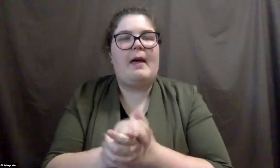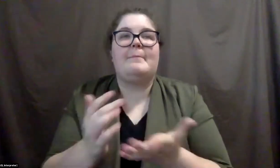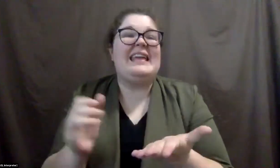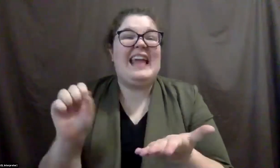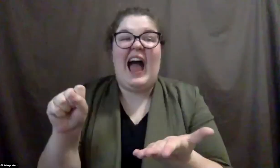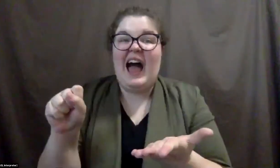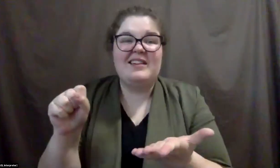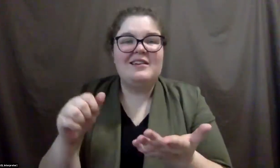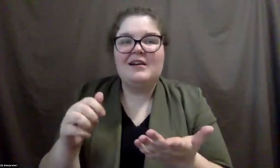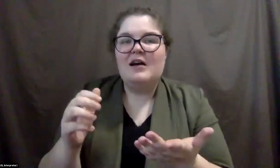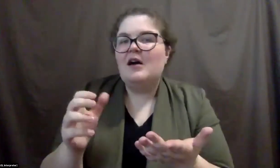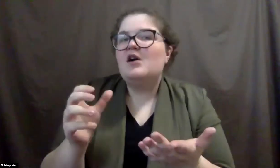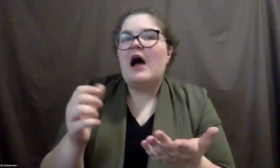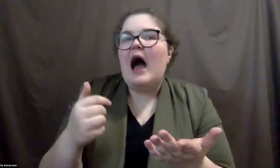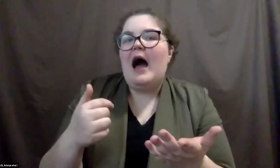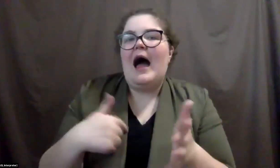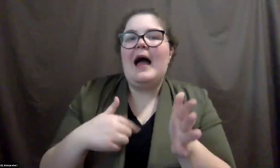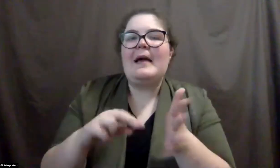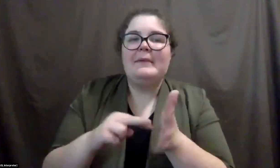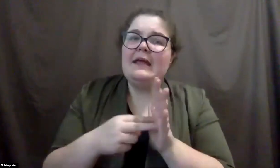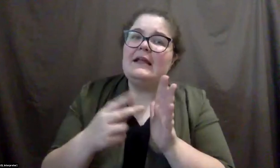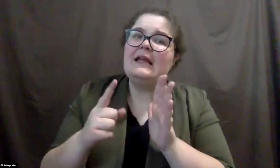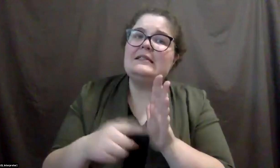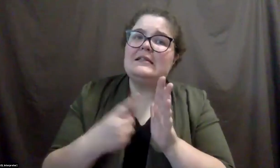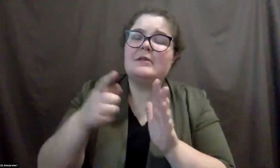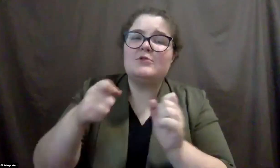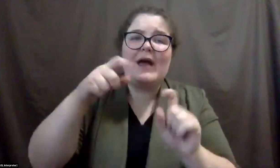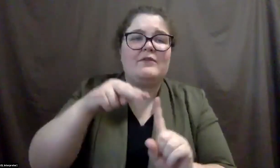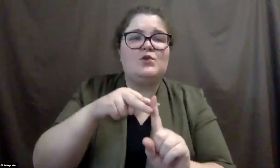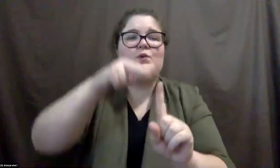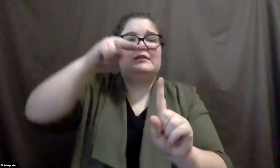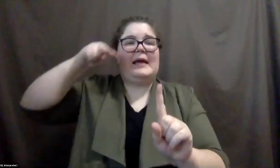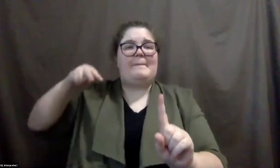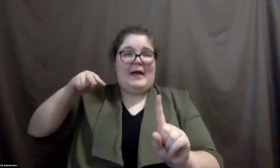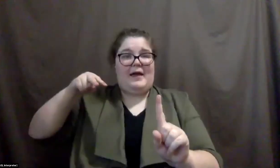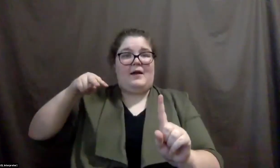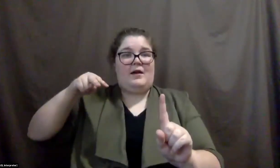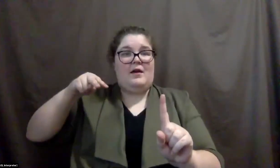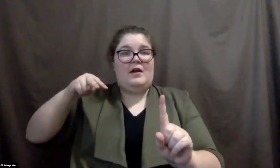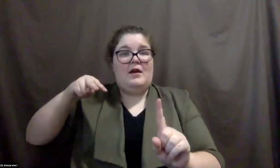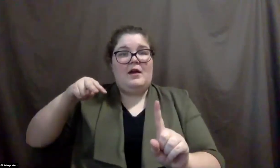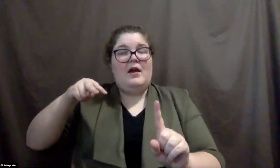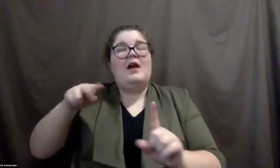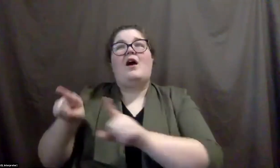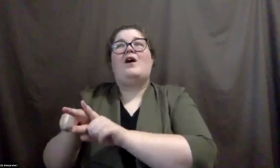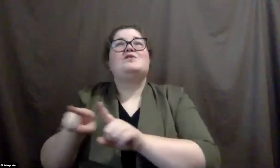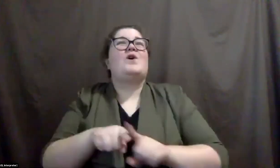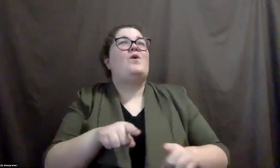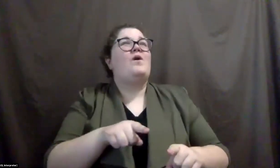yeah, so, I mean, it's, it's sometimes taking a step back from what we think it should look like,